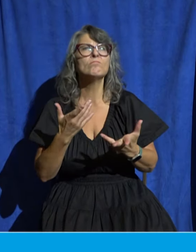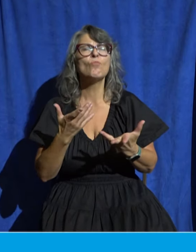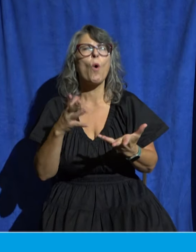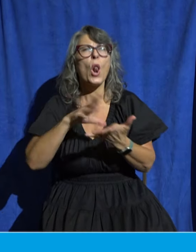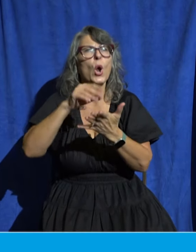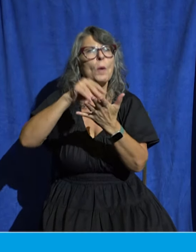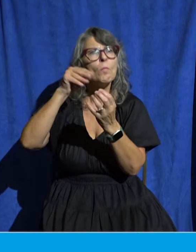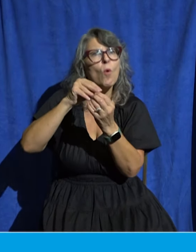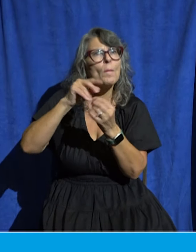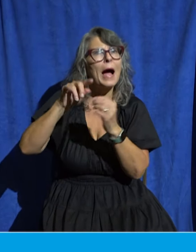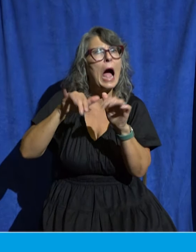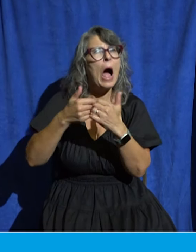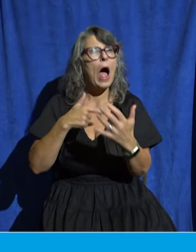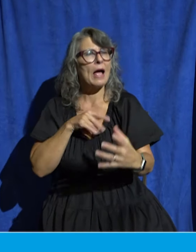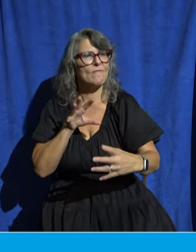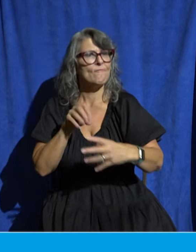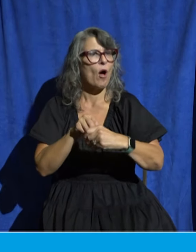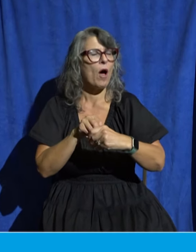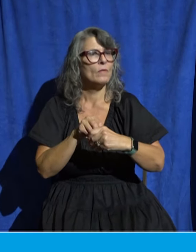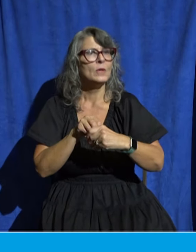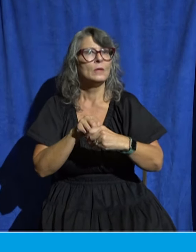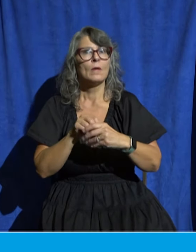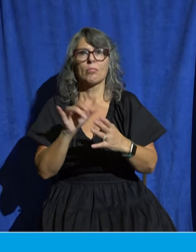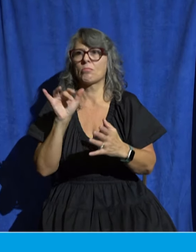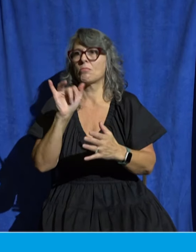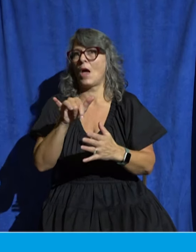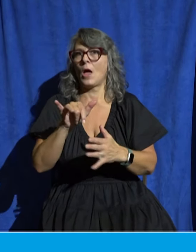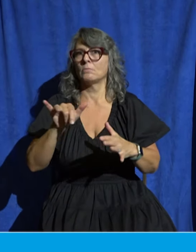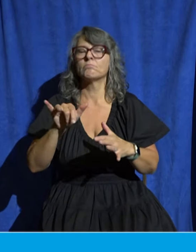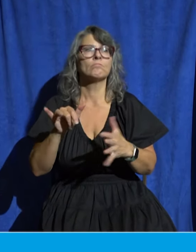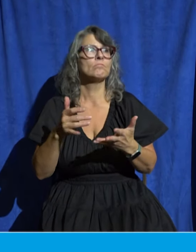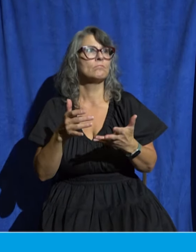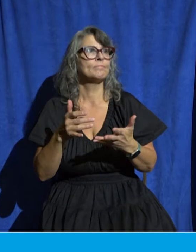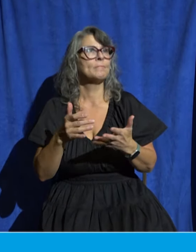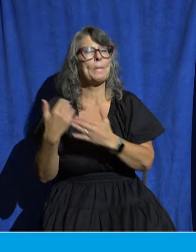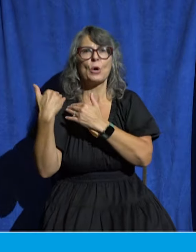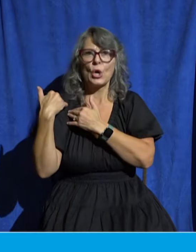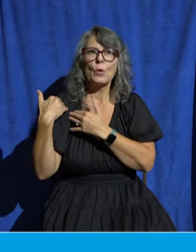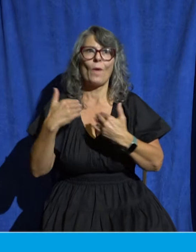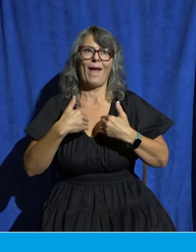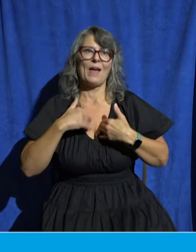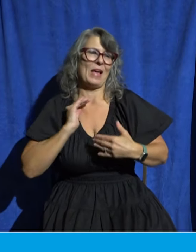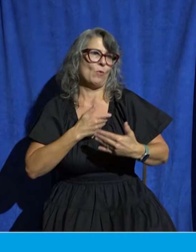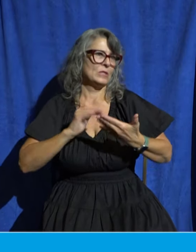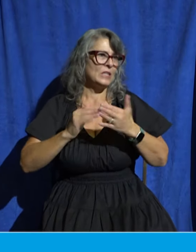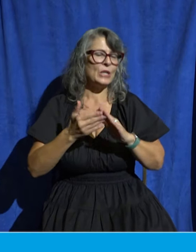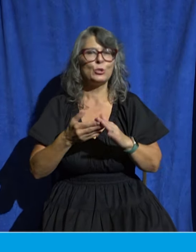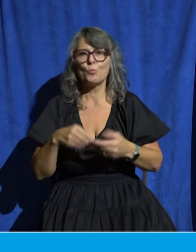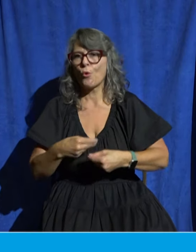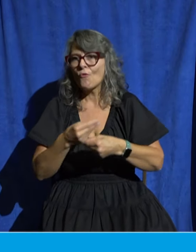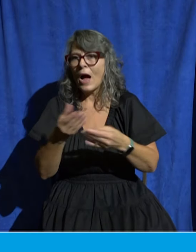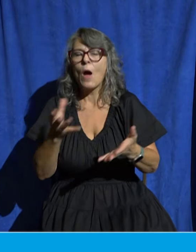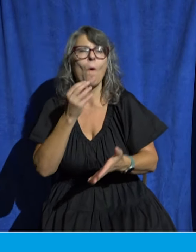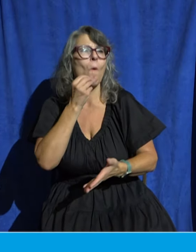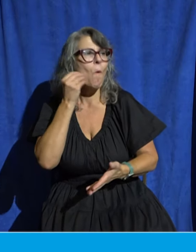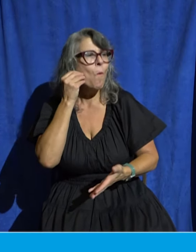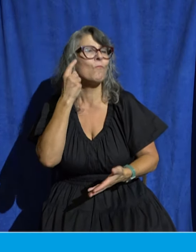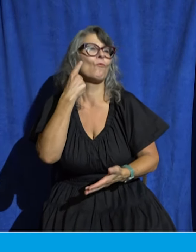responding to that crisis in our city. So even if, when you filled out that form last week, if you just checked, I want to know how to pray, I would encourage you,